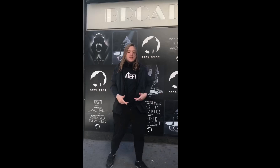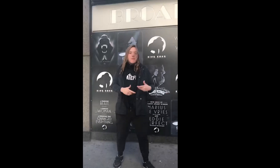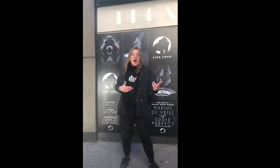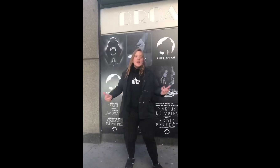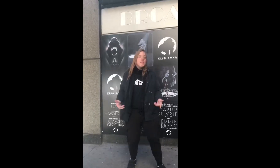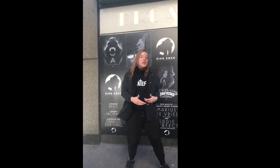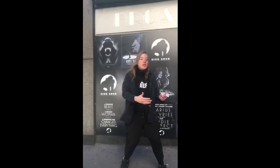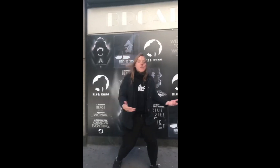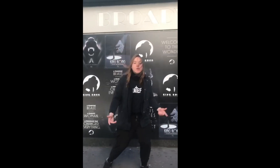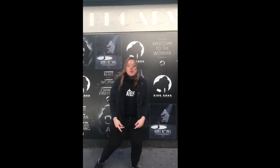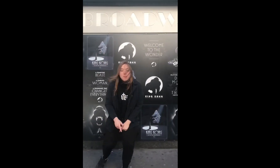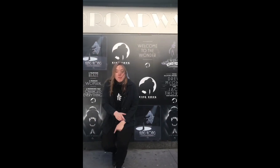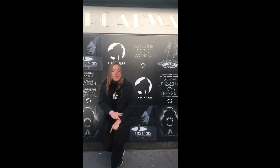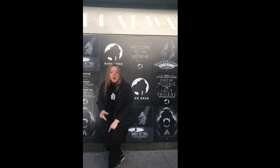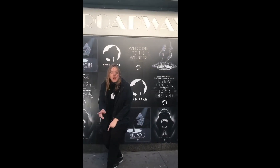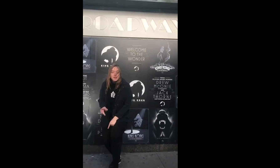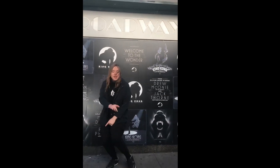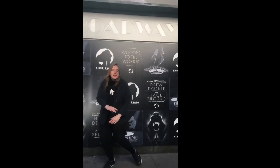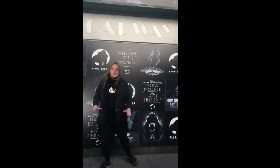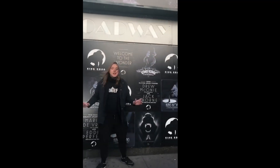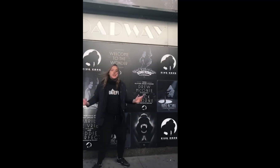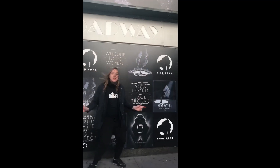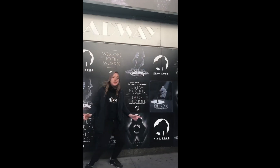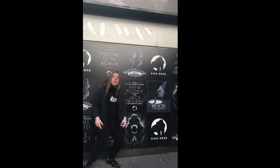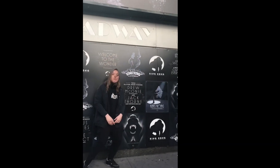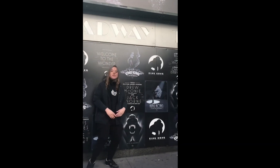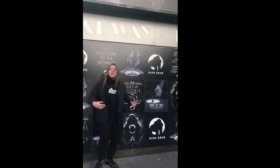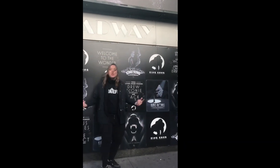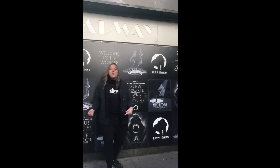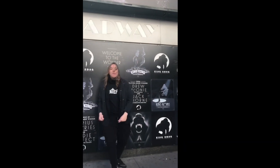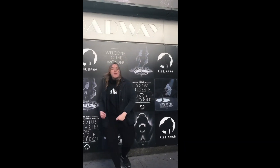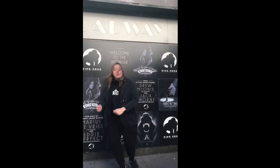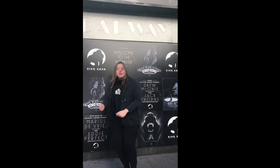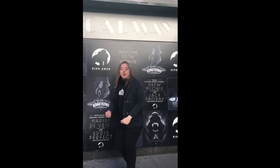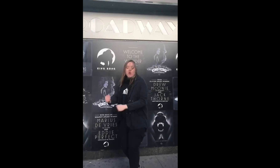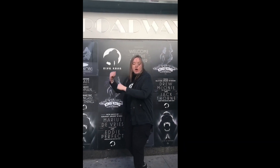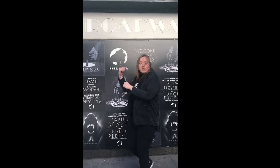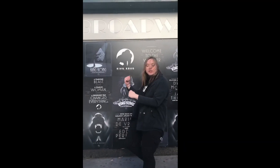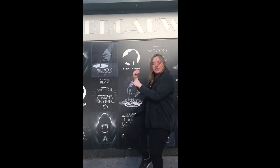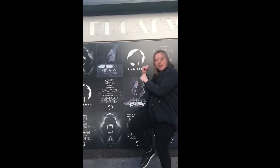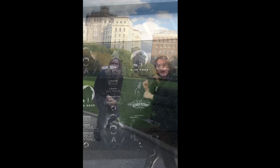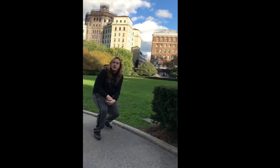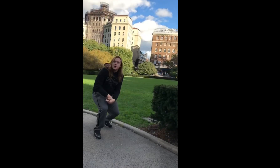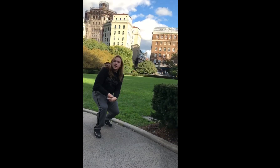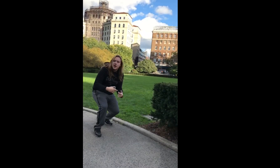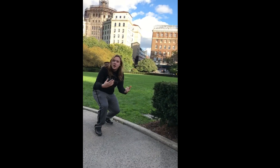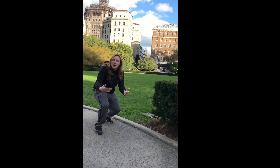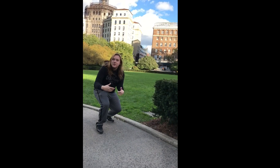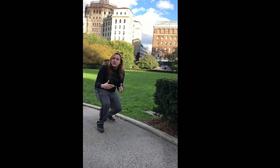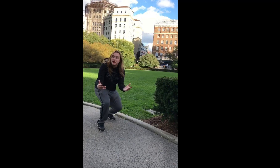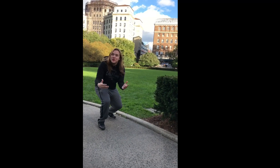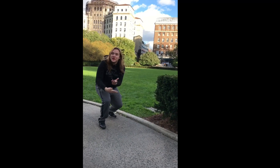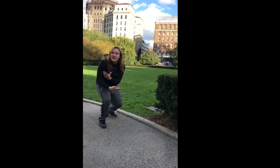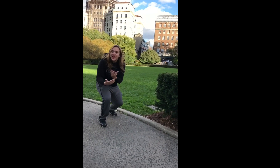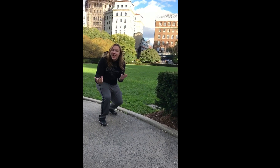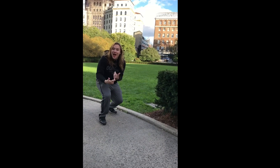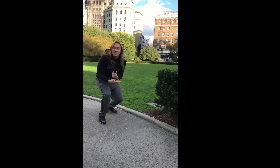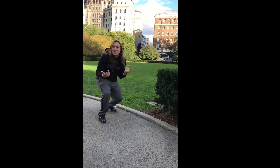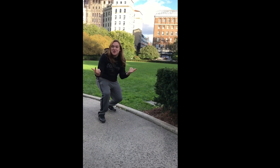Every day a star is born, let your wings fly and soar. Come on, even up the score. Never let the sins